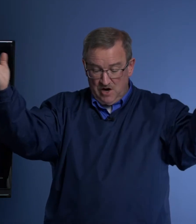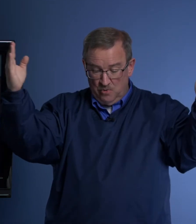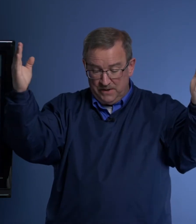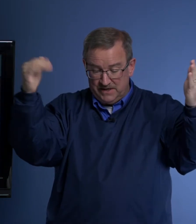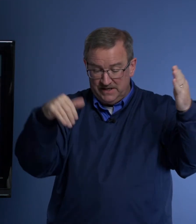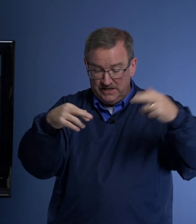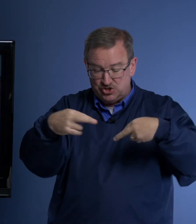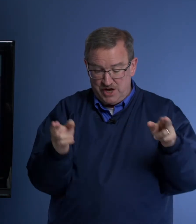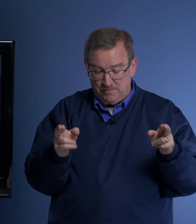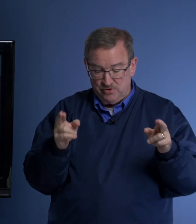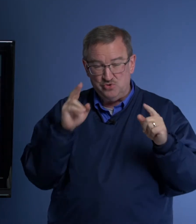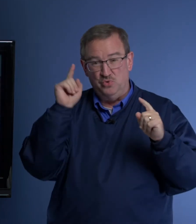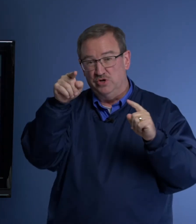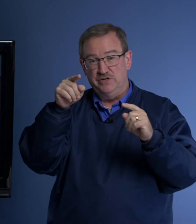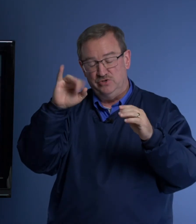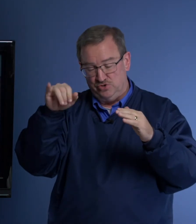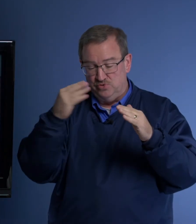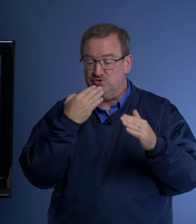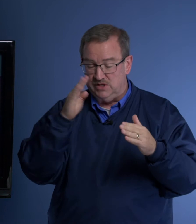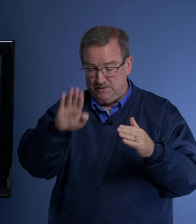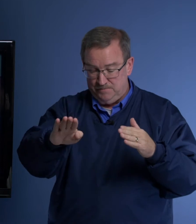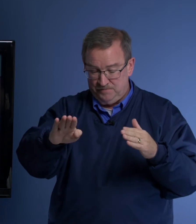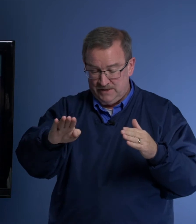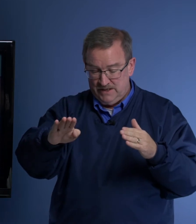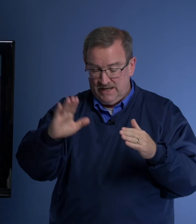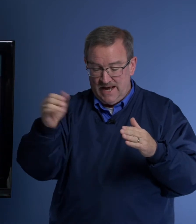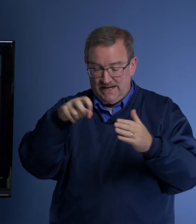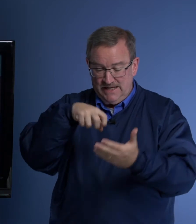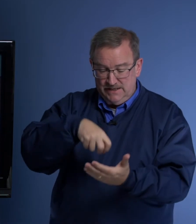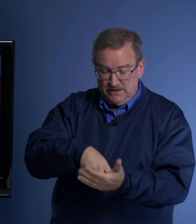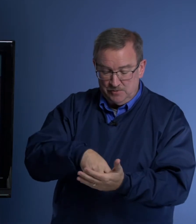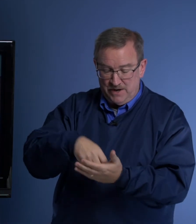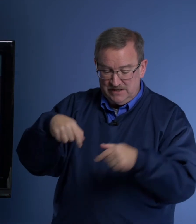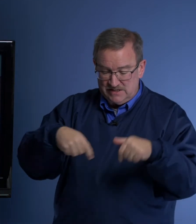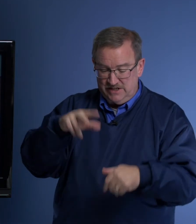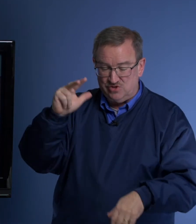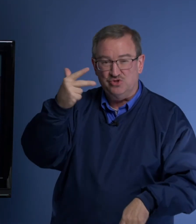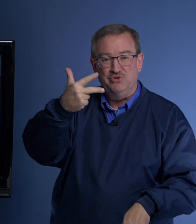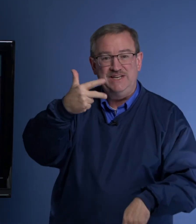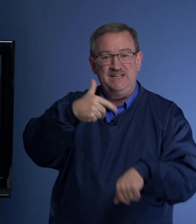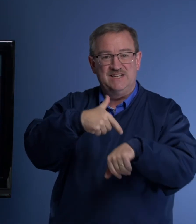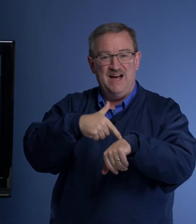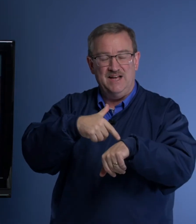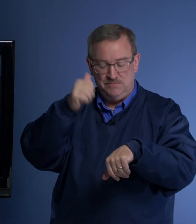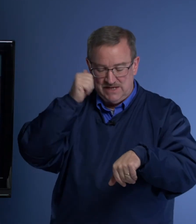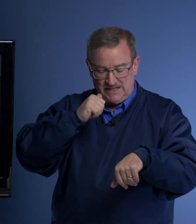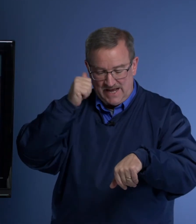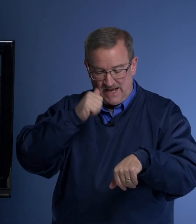opened in his chamber toward Jerusalem, and he kneeled upon his knees three times a day